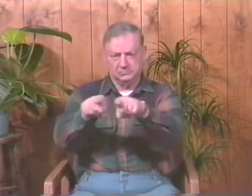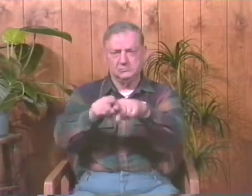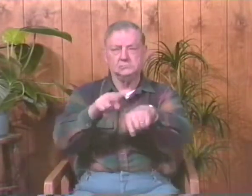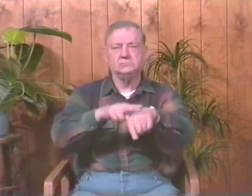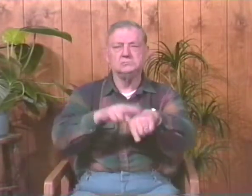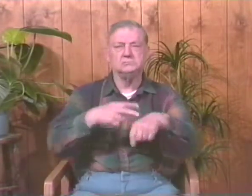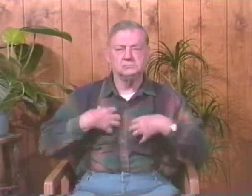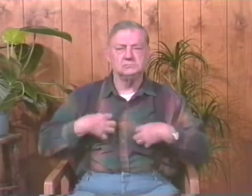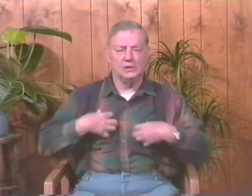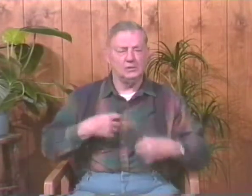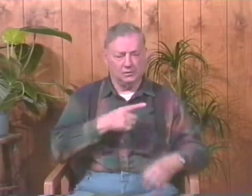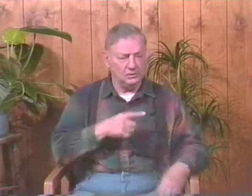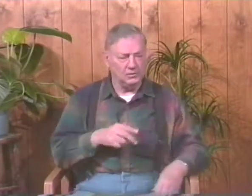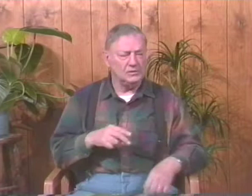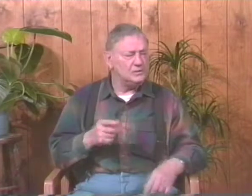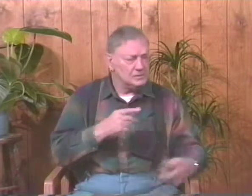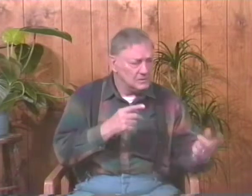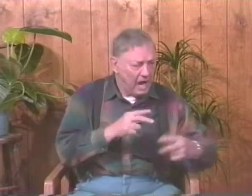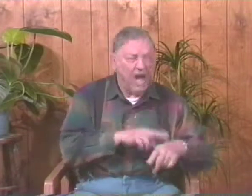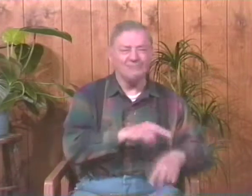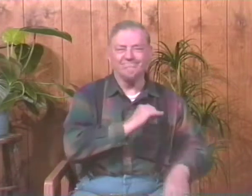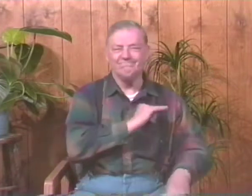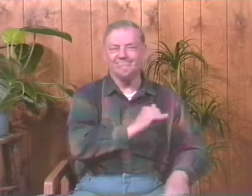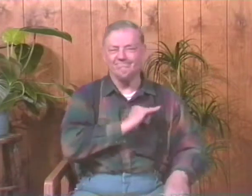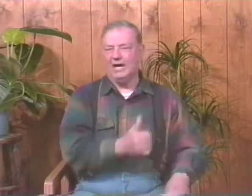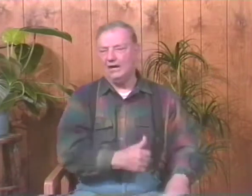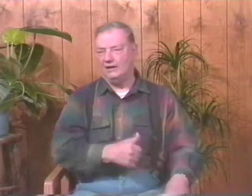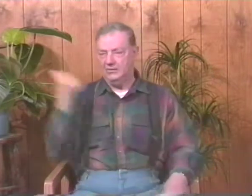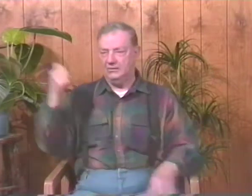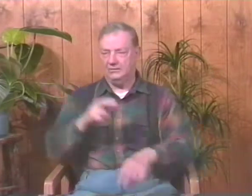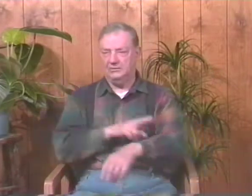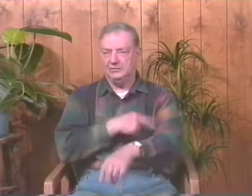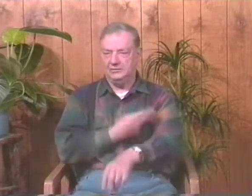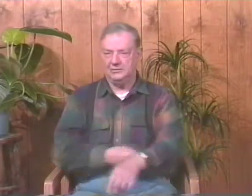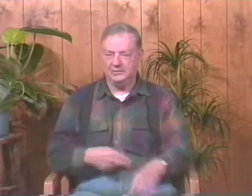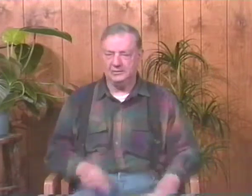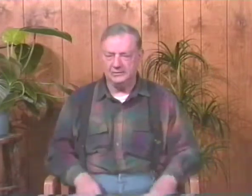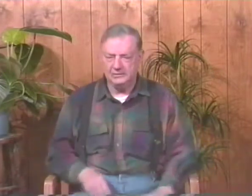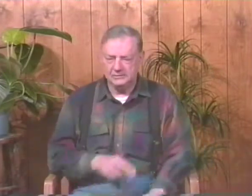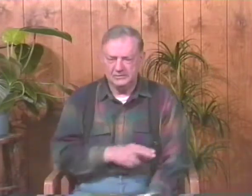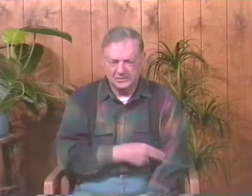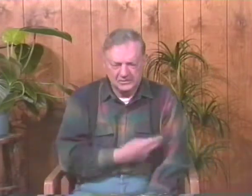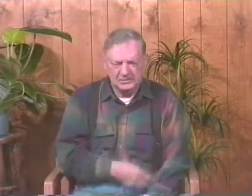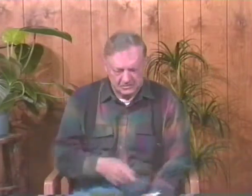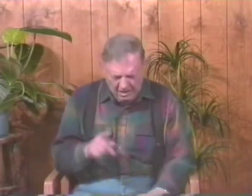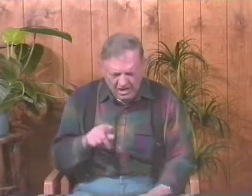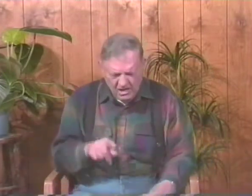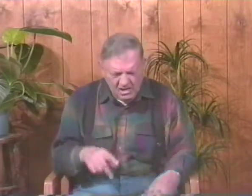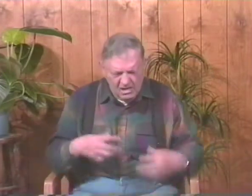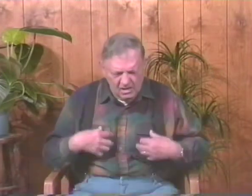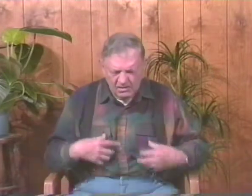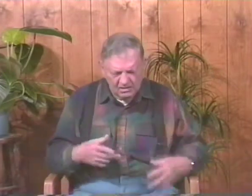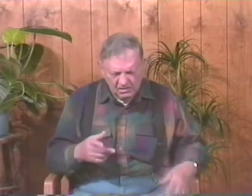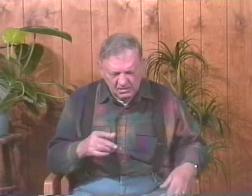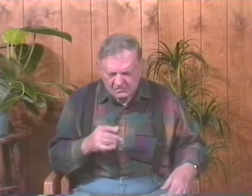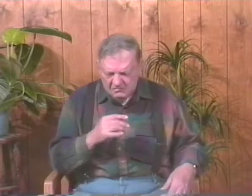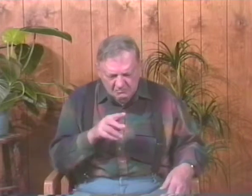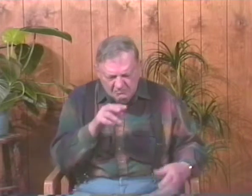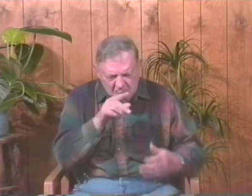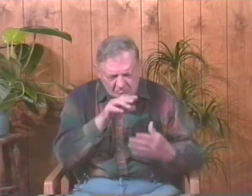and also the same with my friend that went with me. And so we had to go over to the infirmary. And they took a look at us there